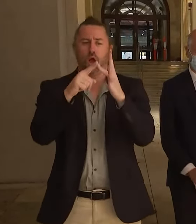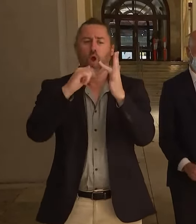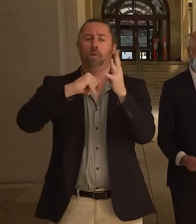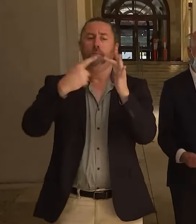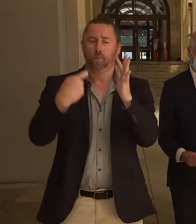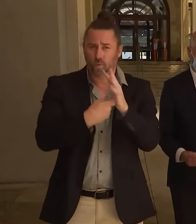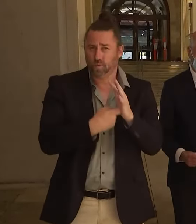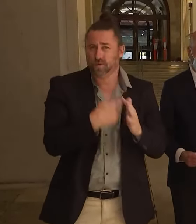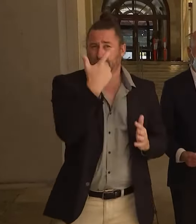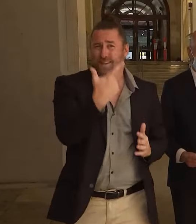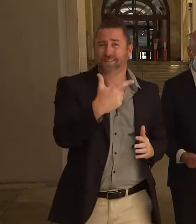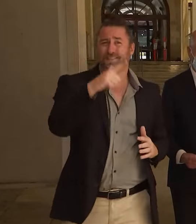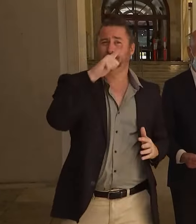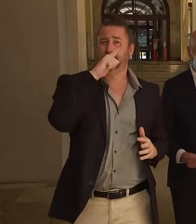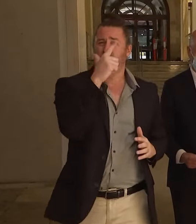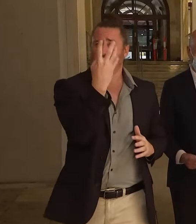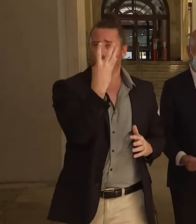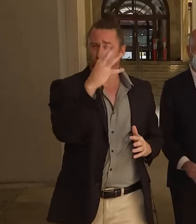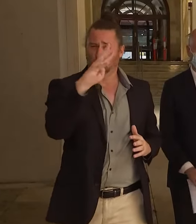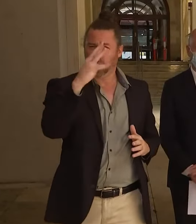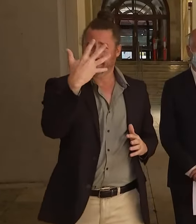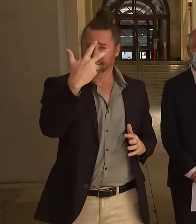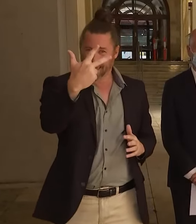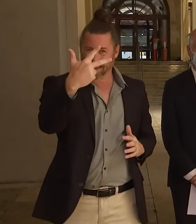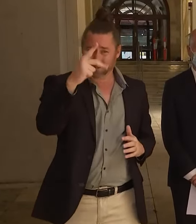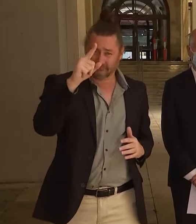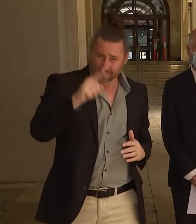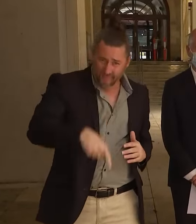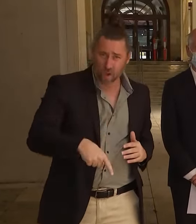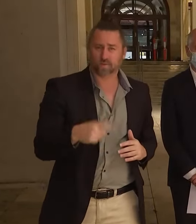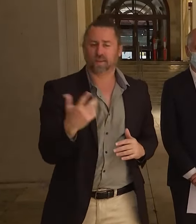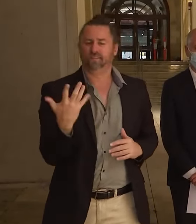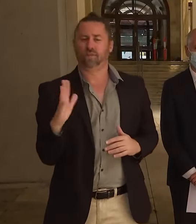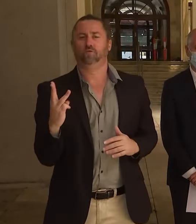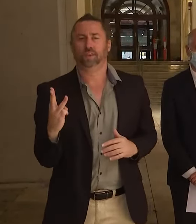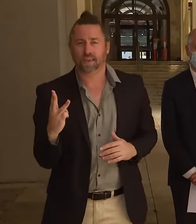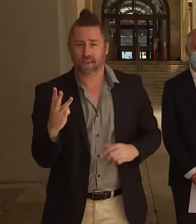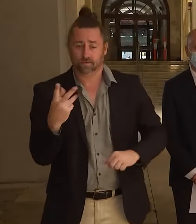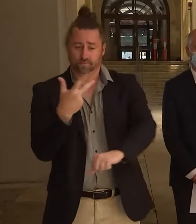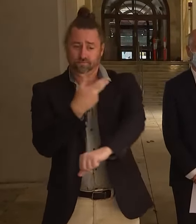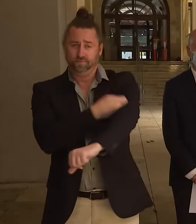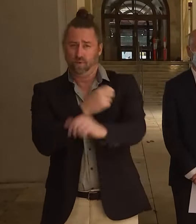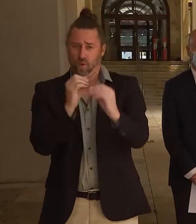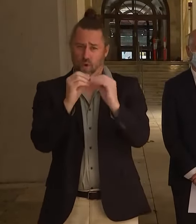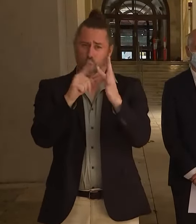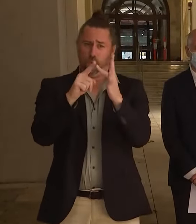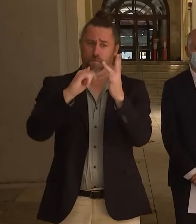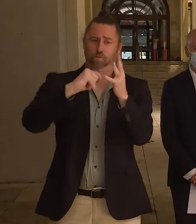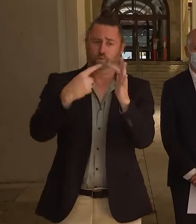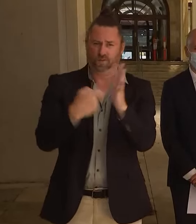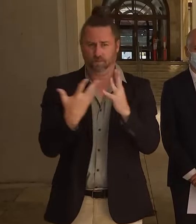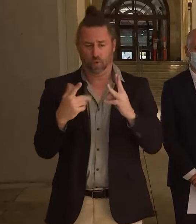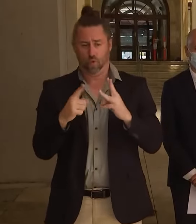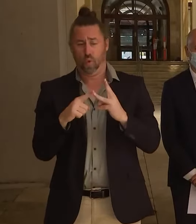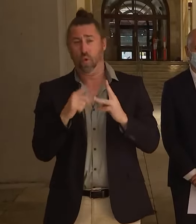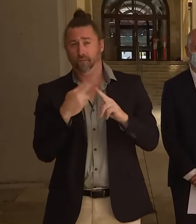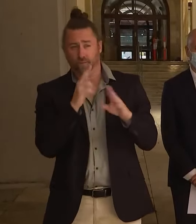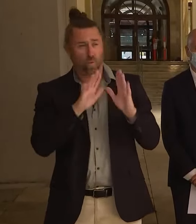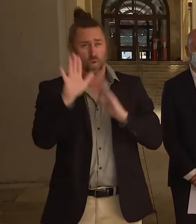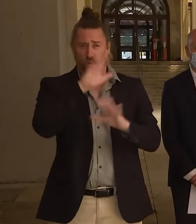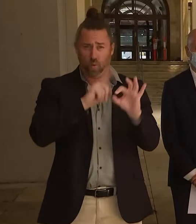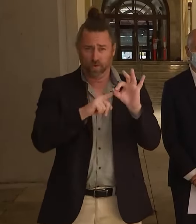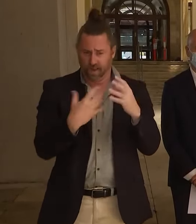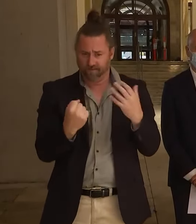748,053 boosters have been administered across Queensland. So again, thanks to everyone